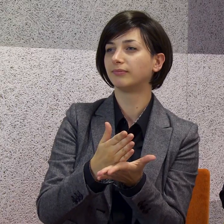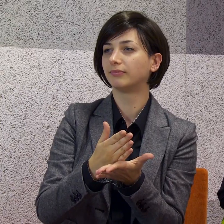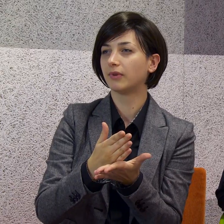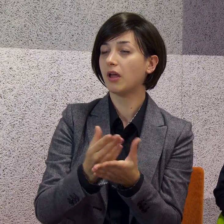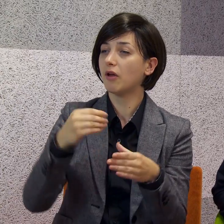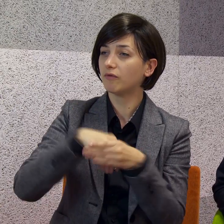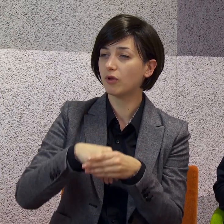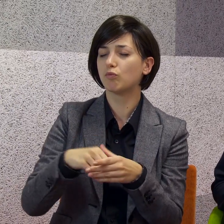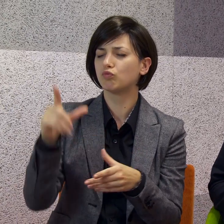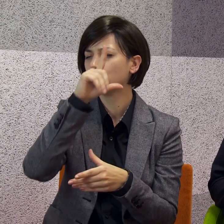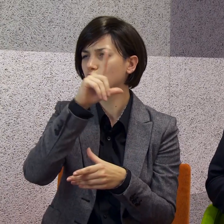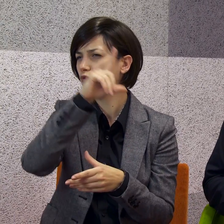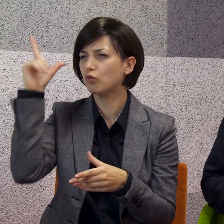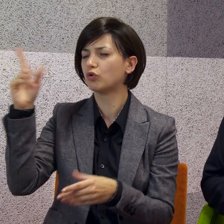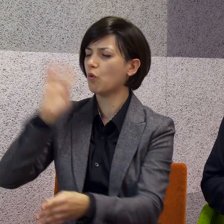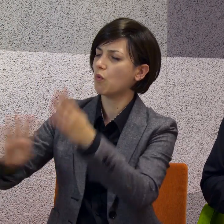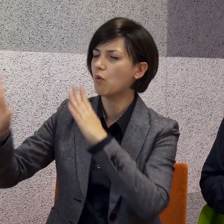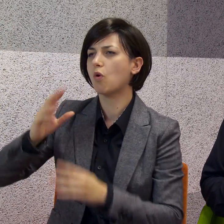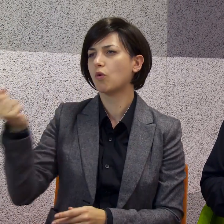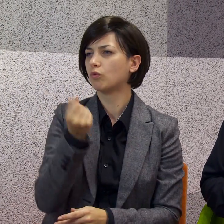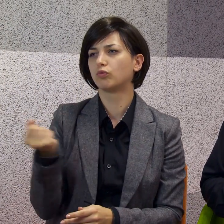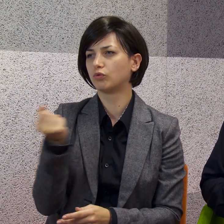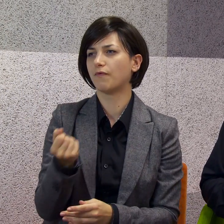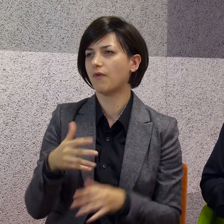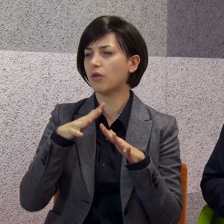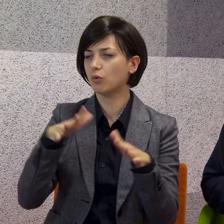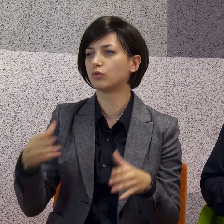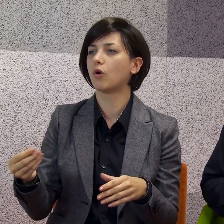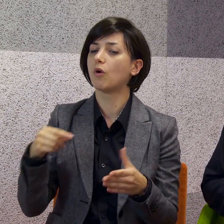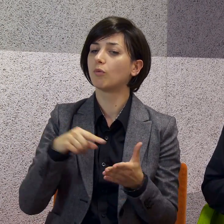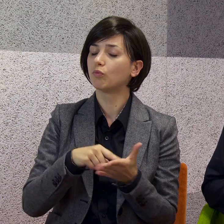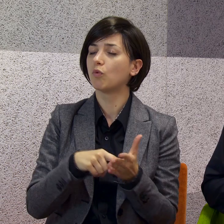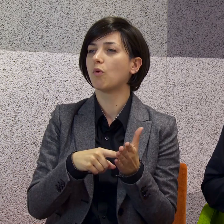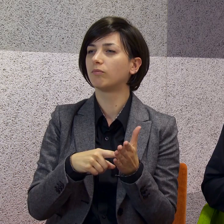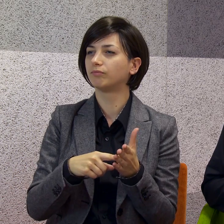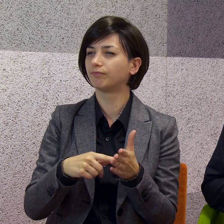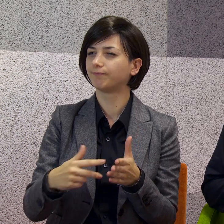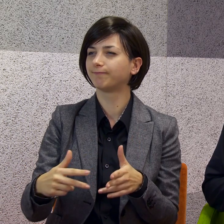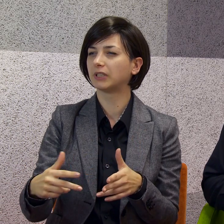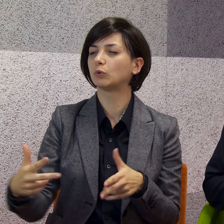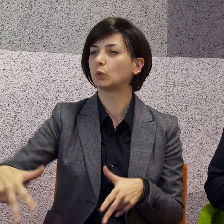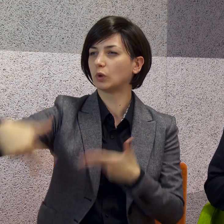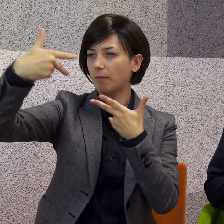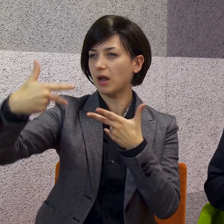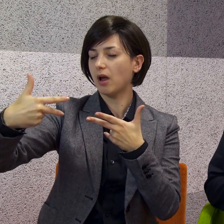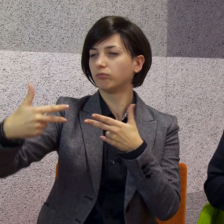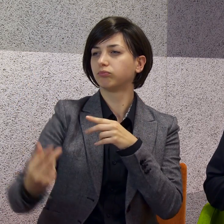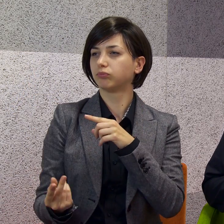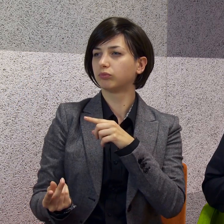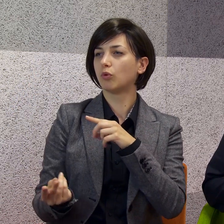It's a translation system when we use video for interpreting.